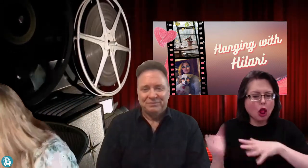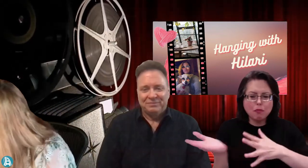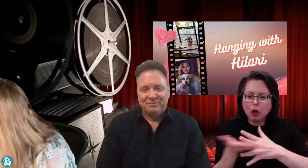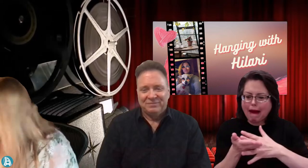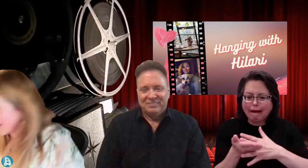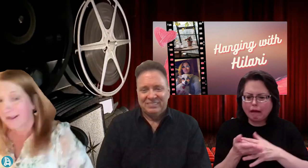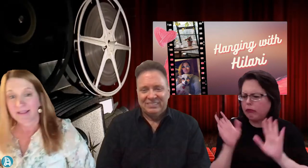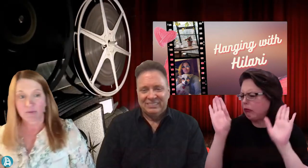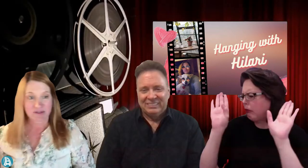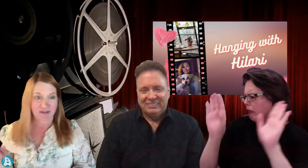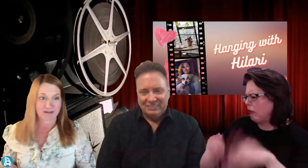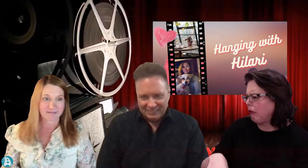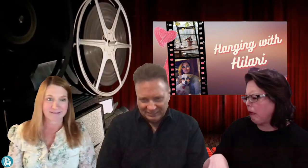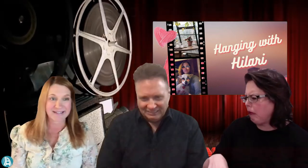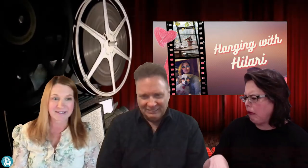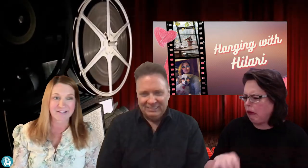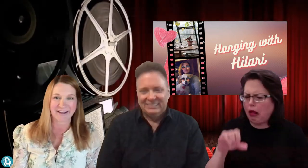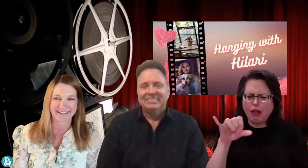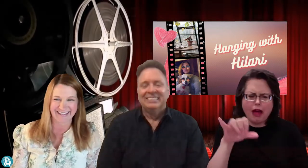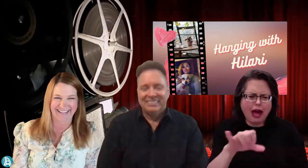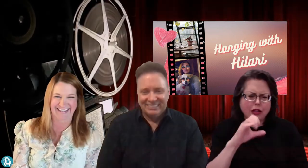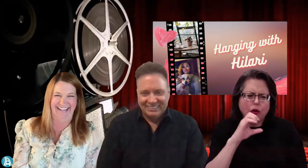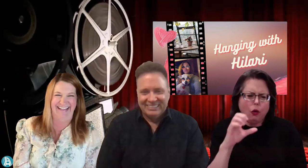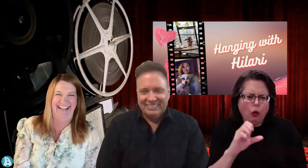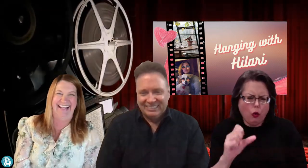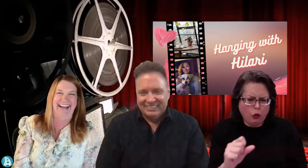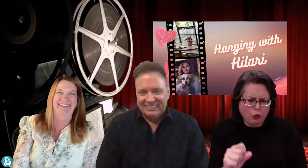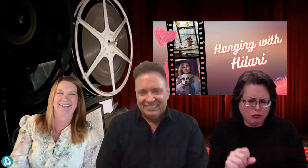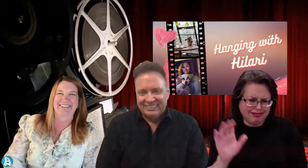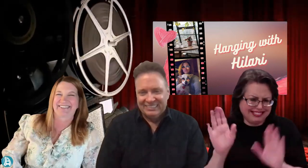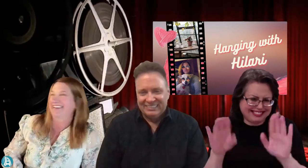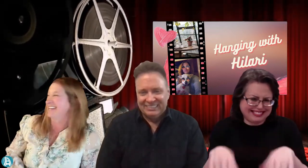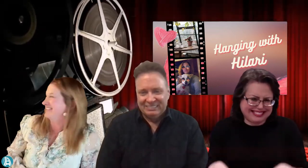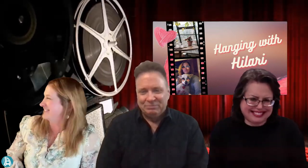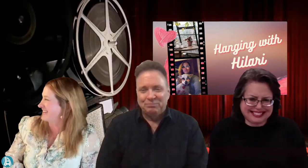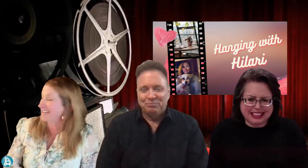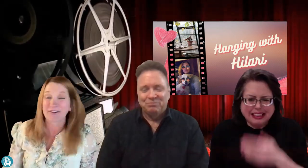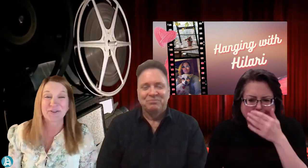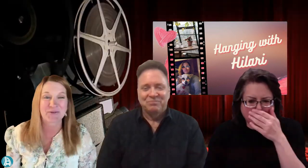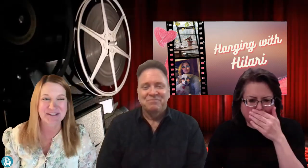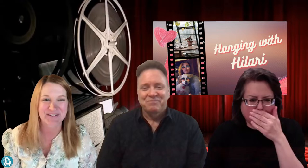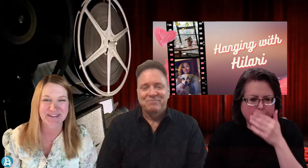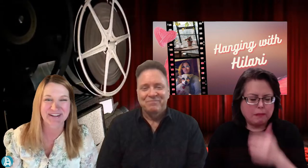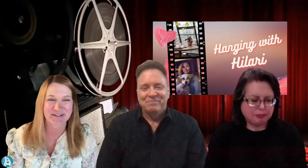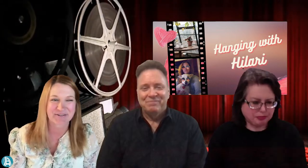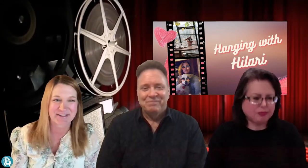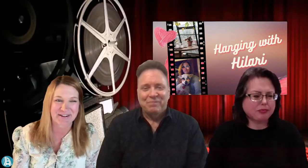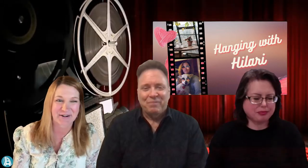that's happening. That was TikTok that I was trying to address. I don't know what's going on over there.